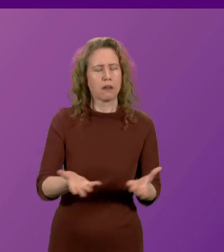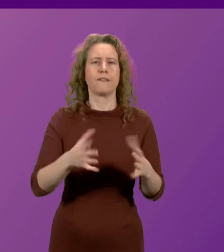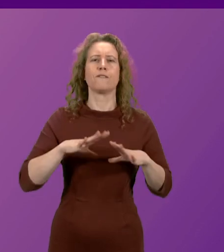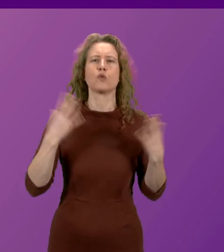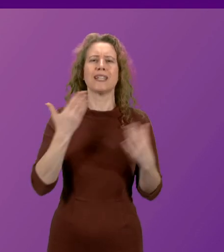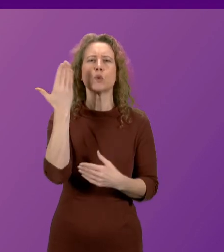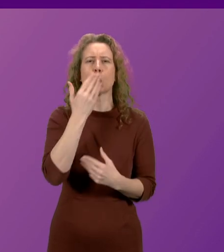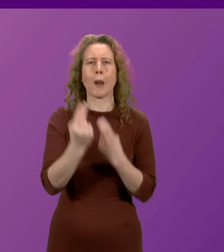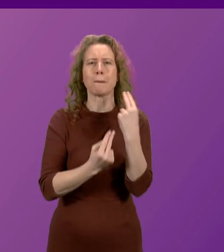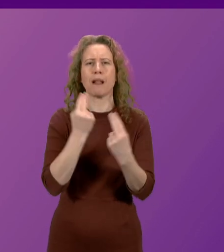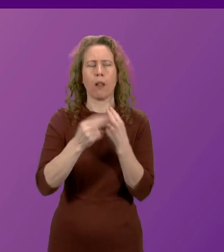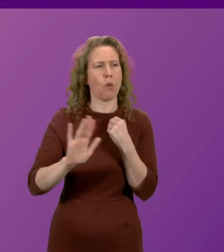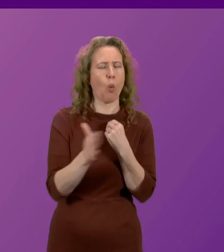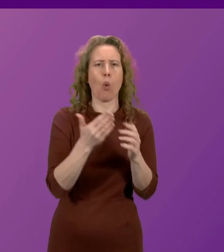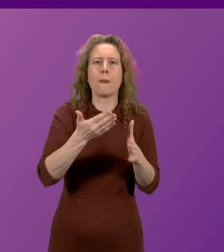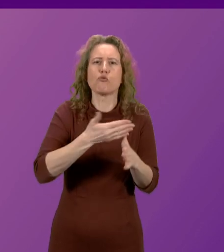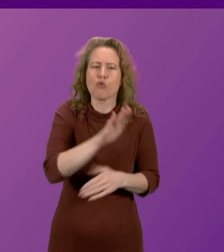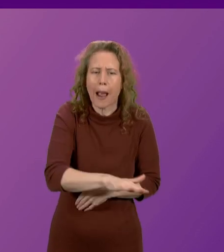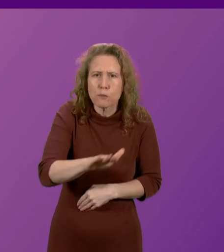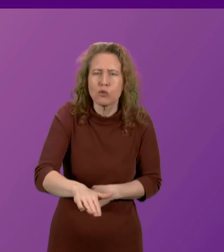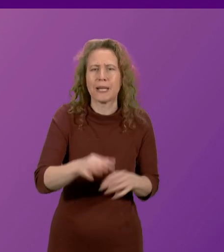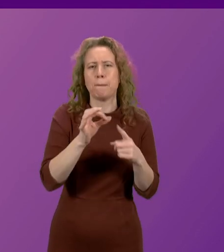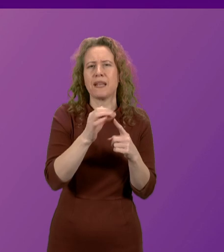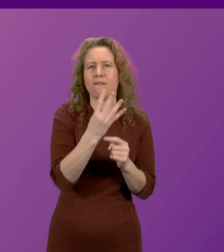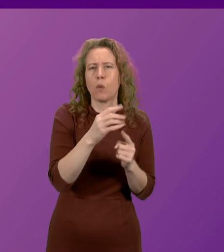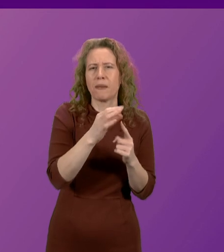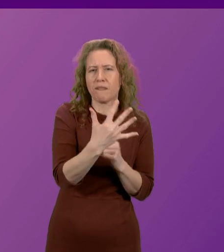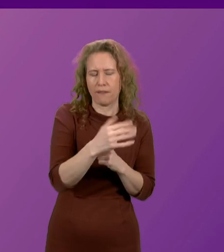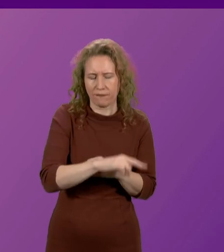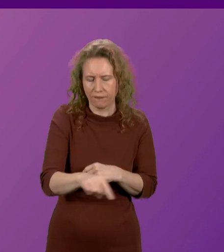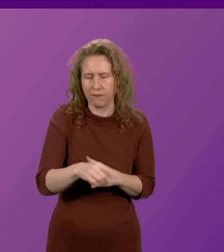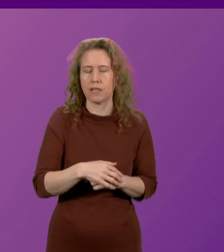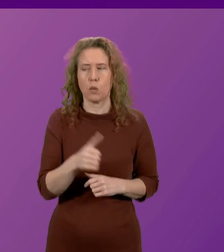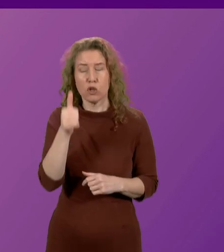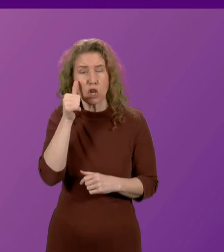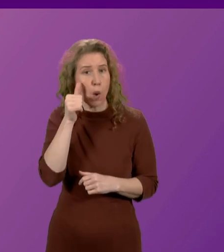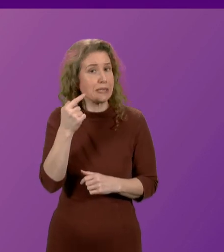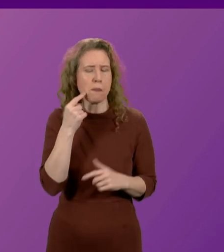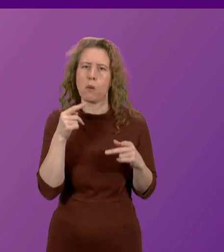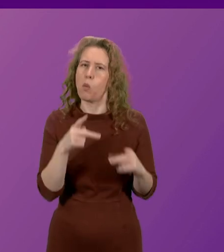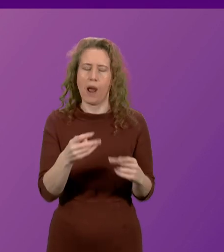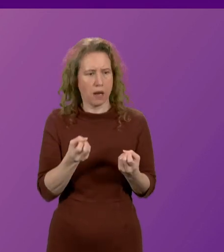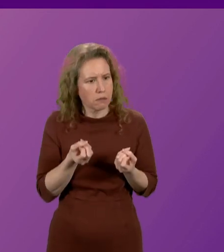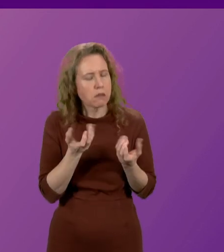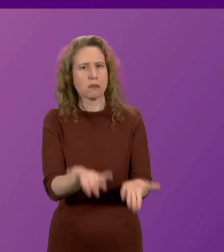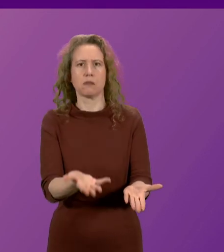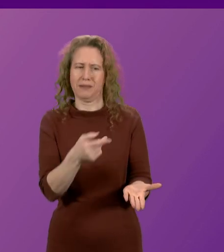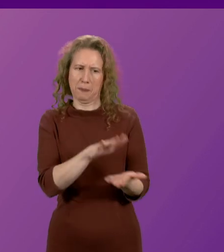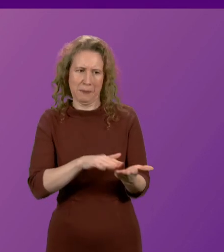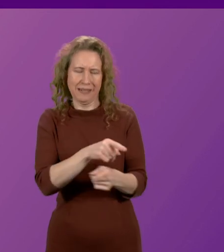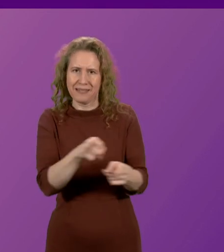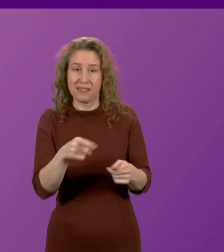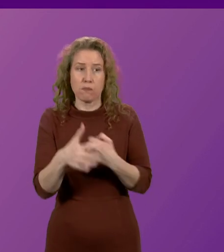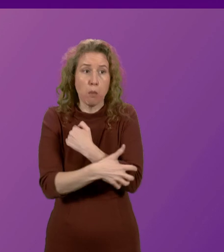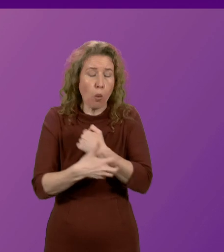meals for all primary children at four and five, because we know it's a simple and effective way to address the impacts of child